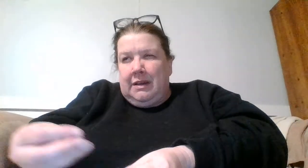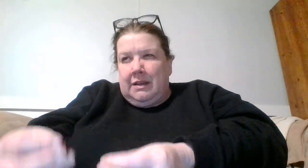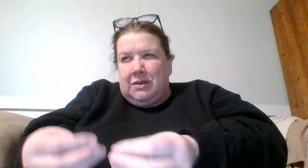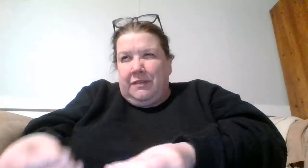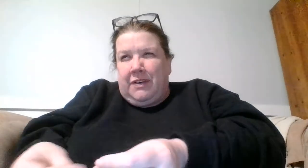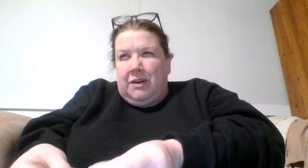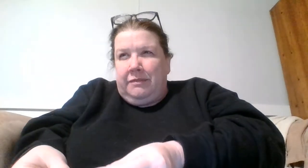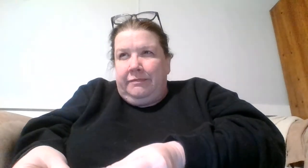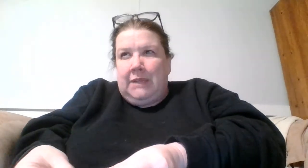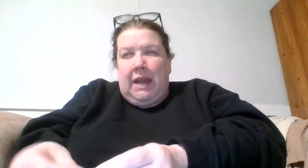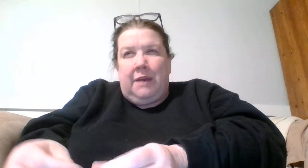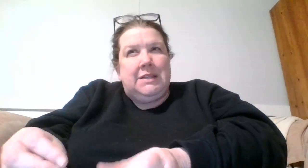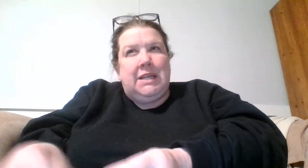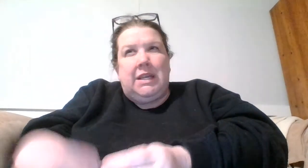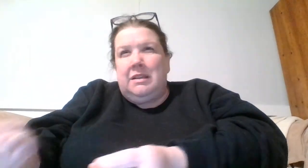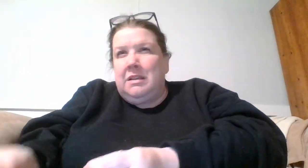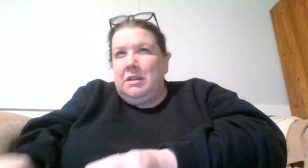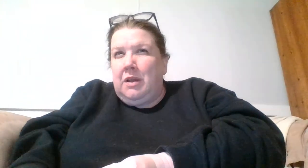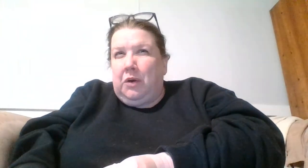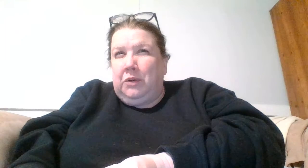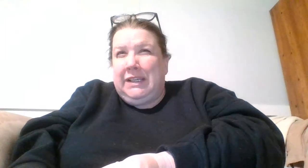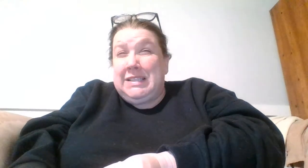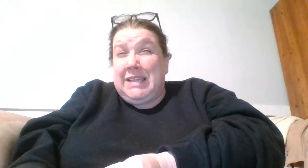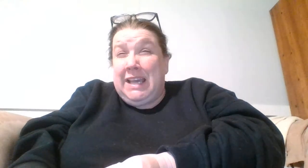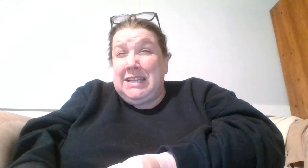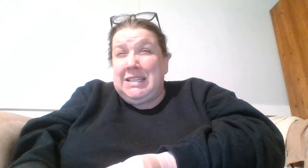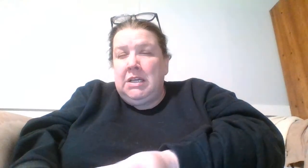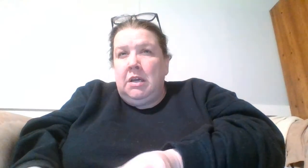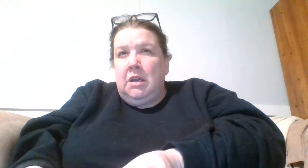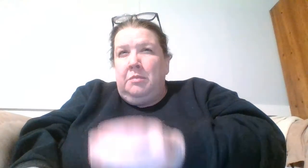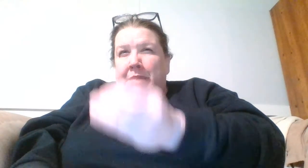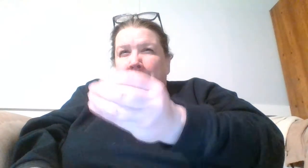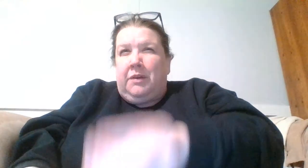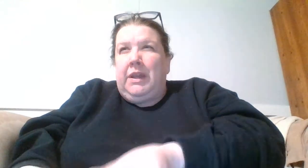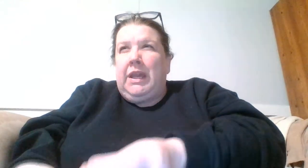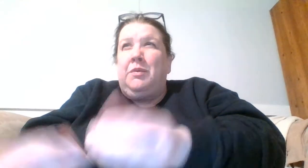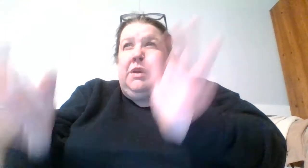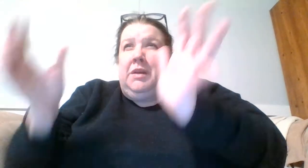sort of a I don't want to say holding his hand but like going hey William